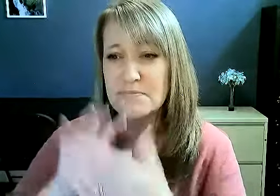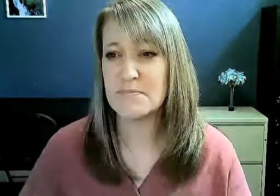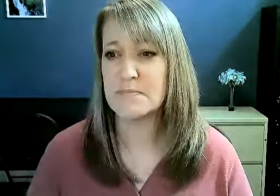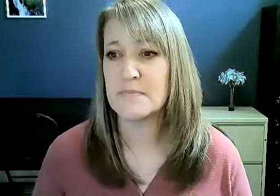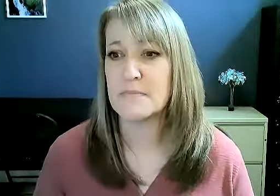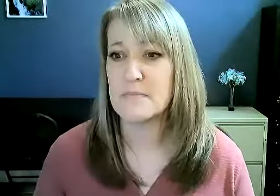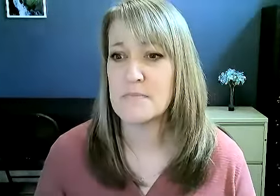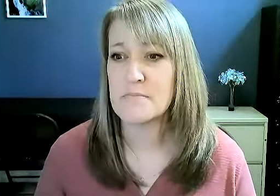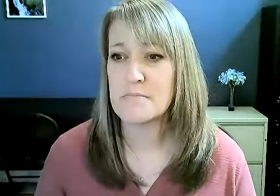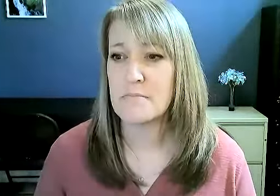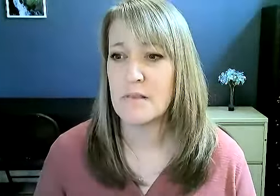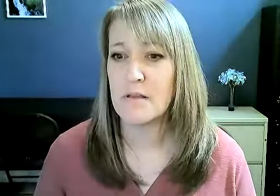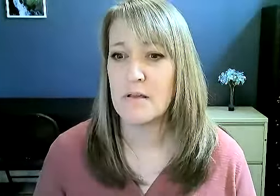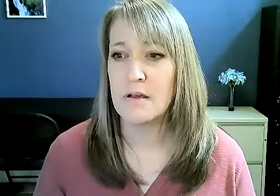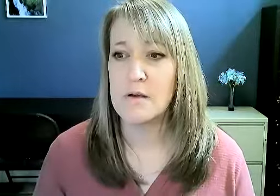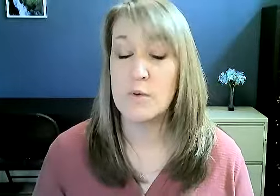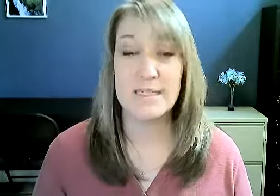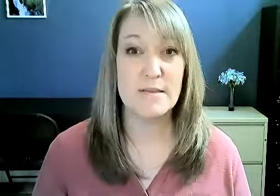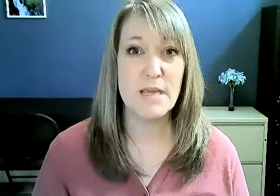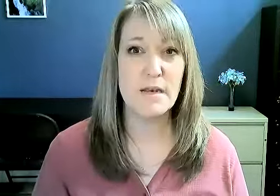I'm confused. What does it mean?